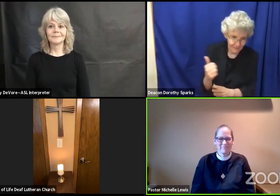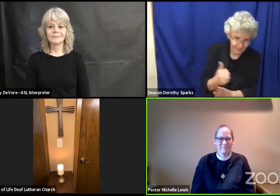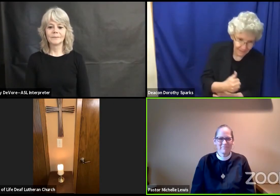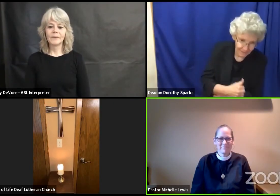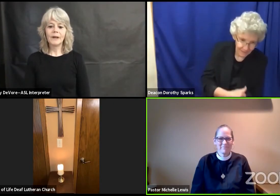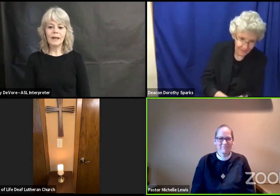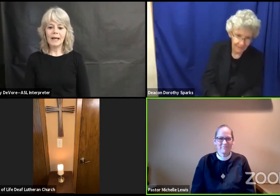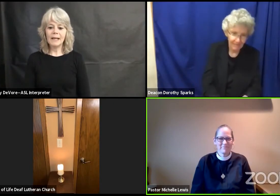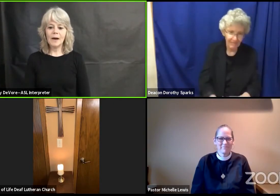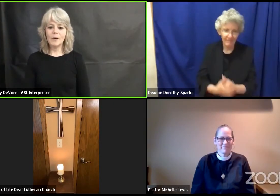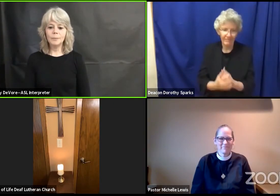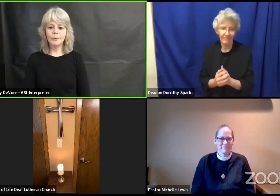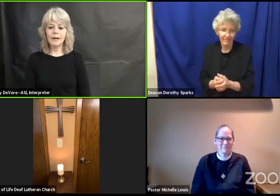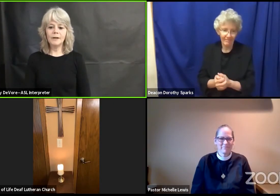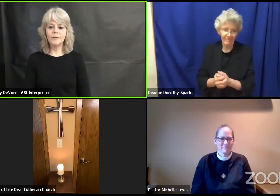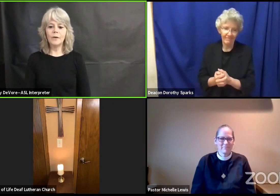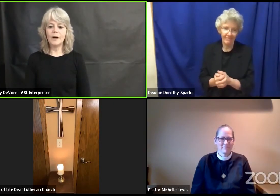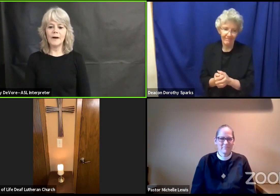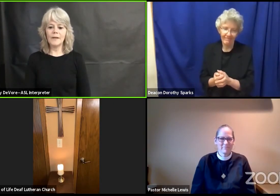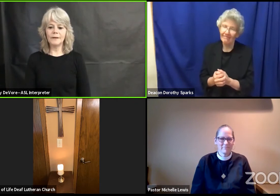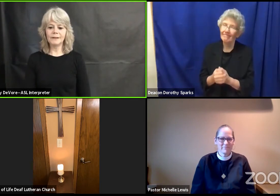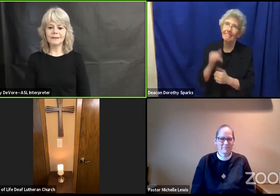and now prayer for others